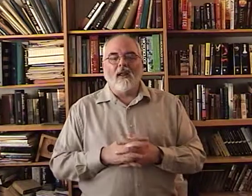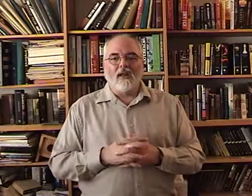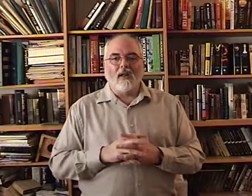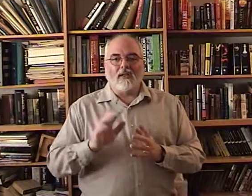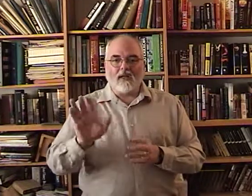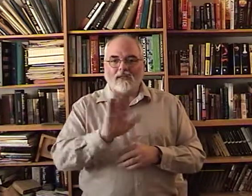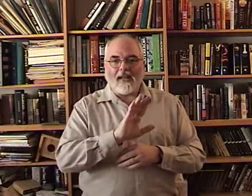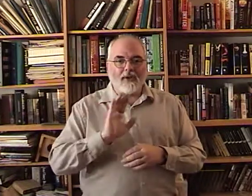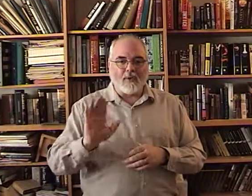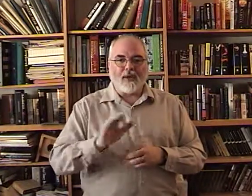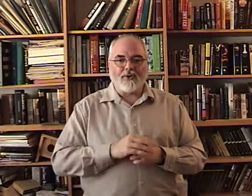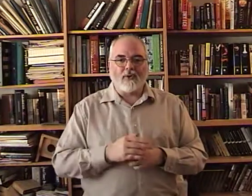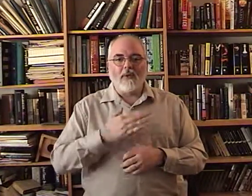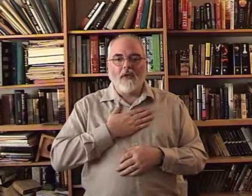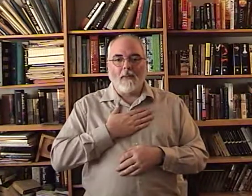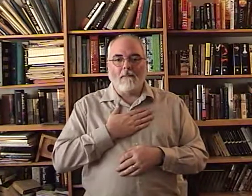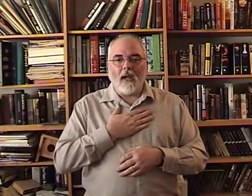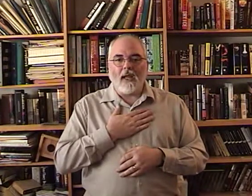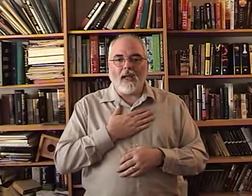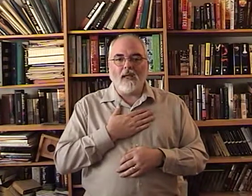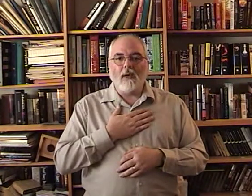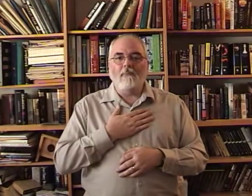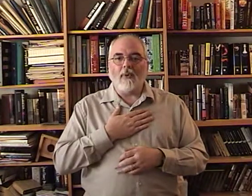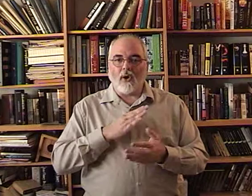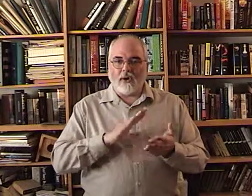It's kind of directional. My. Pardon.